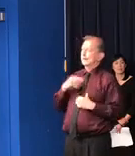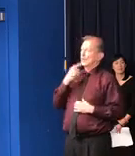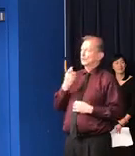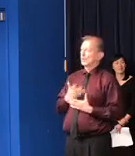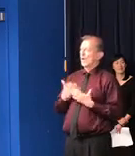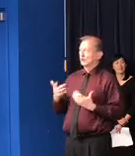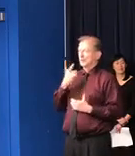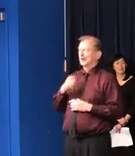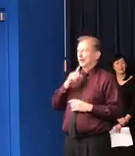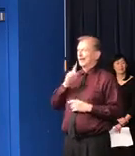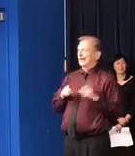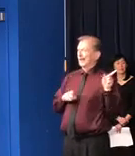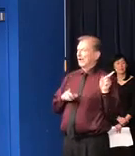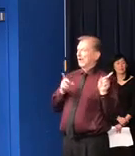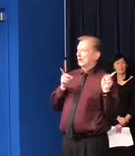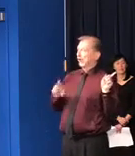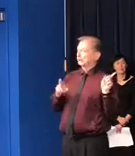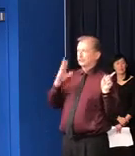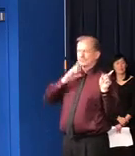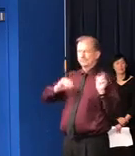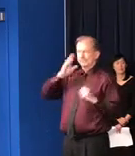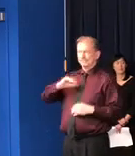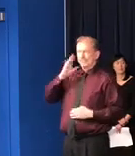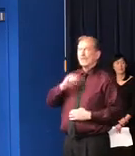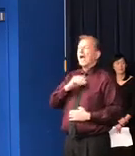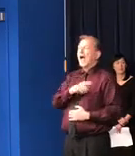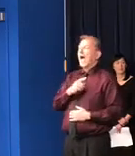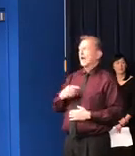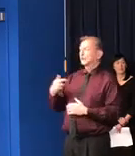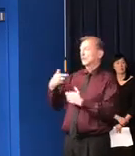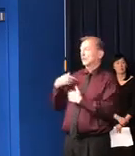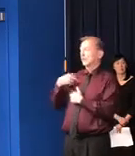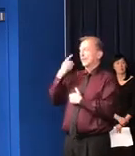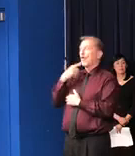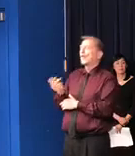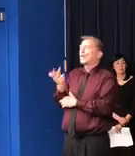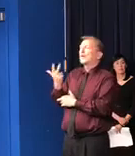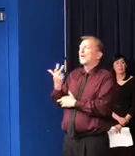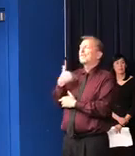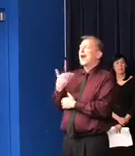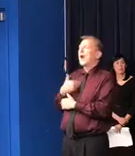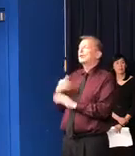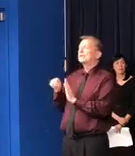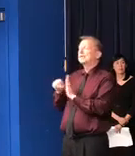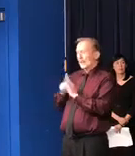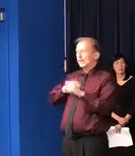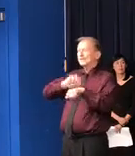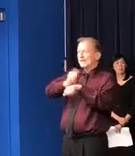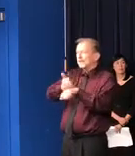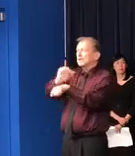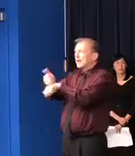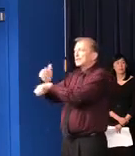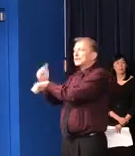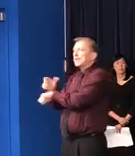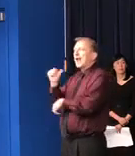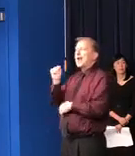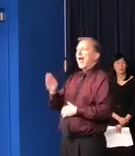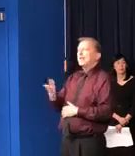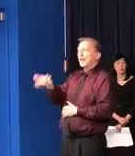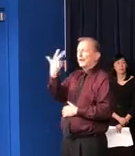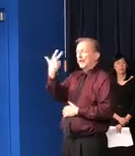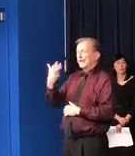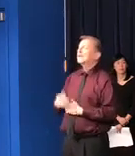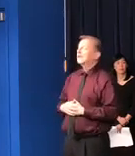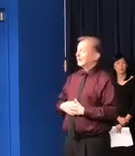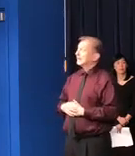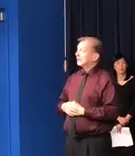doctor here who is in part responsible for three of the state labs. We were some of the earliest state labs in the entire nation to do testing.